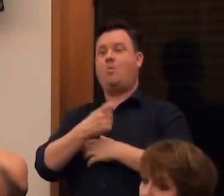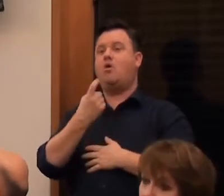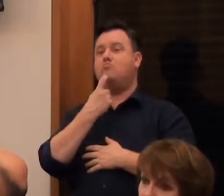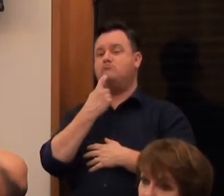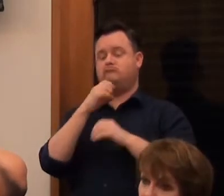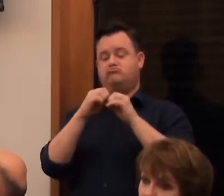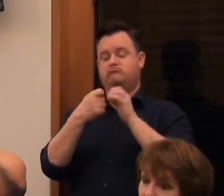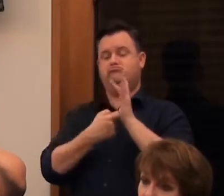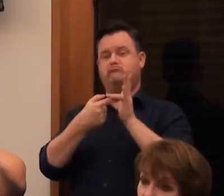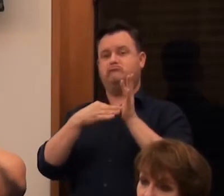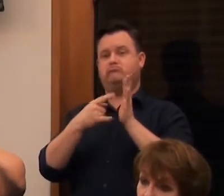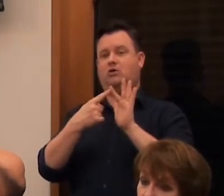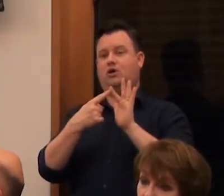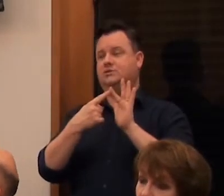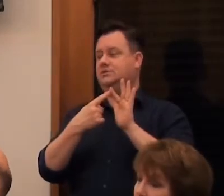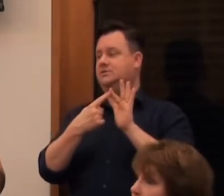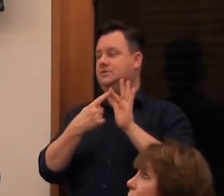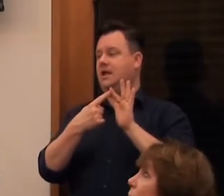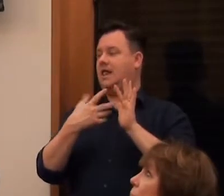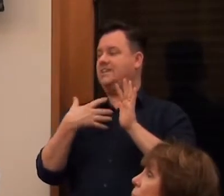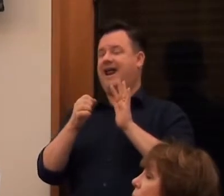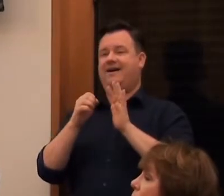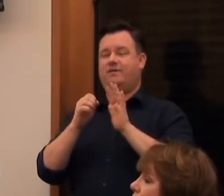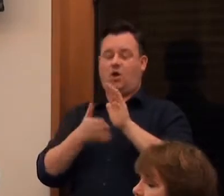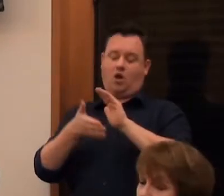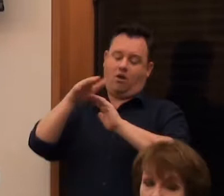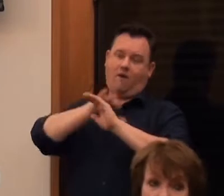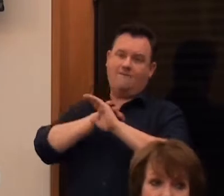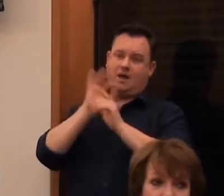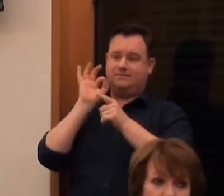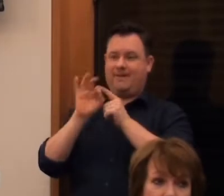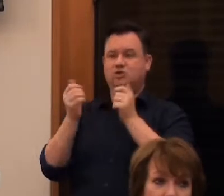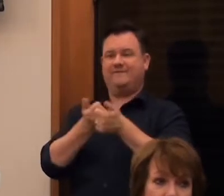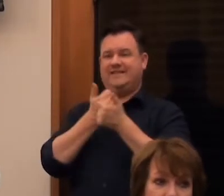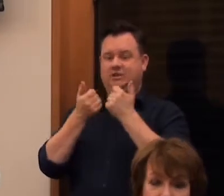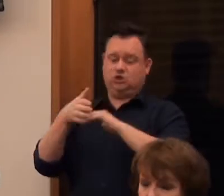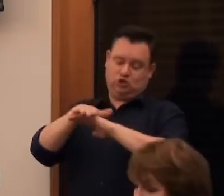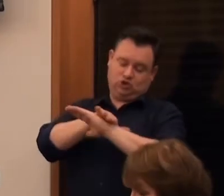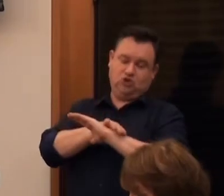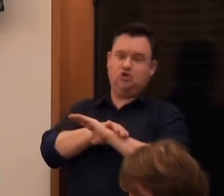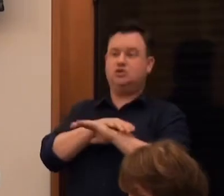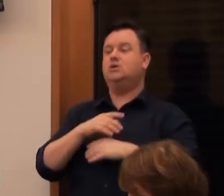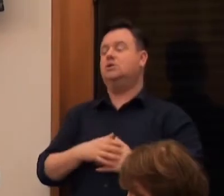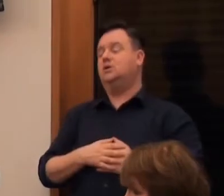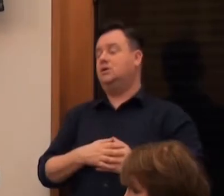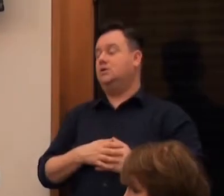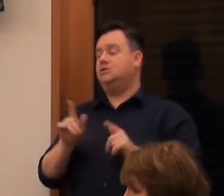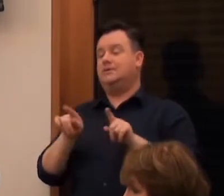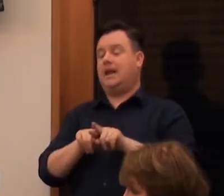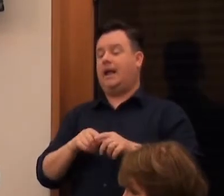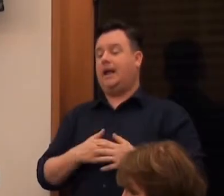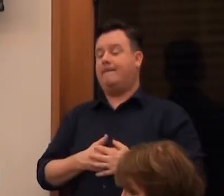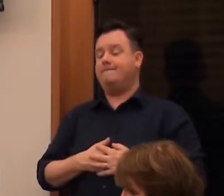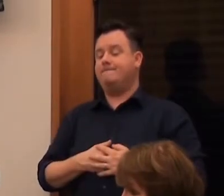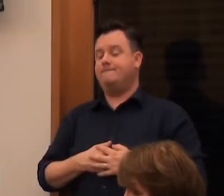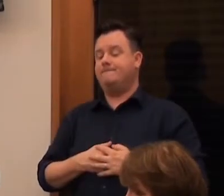has then been... Got this kind of special finish on it. And so it's this kind of... It's almost like...